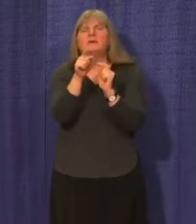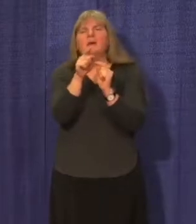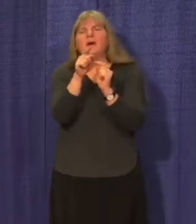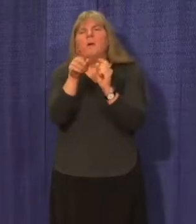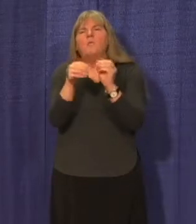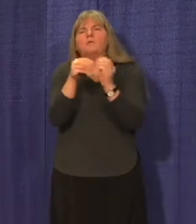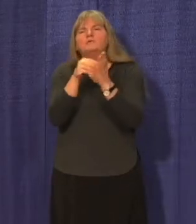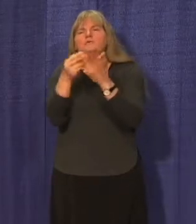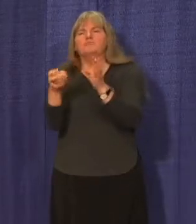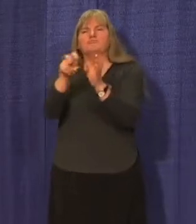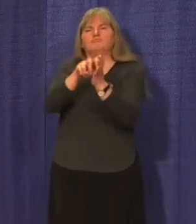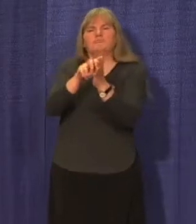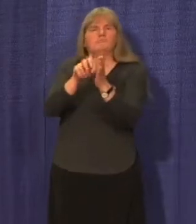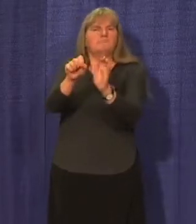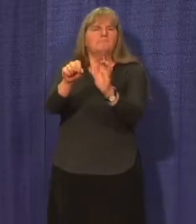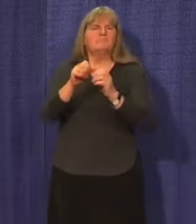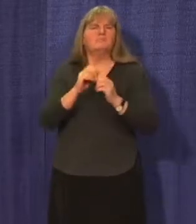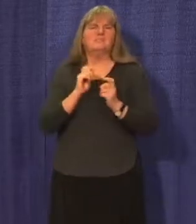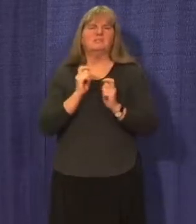additional student.